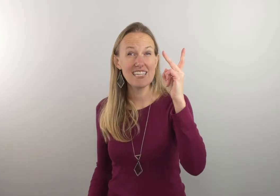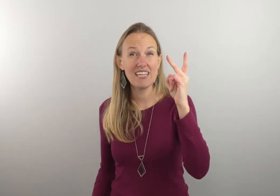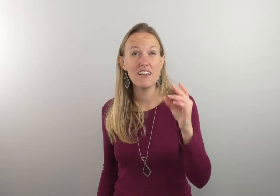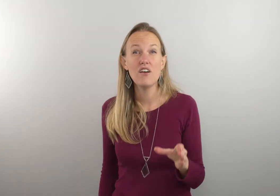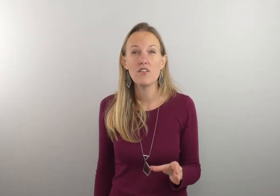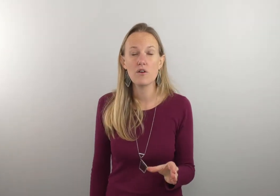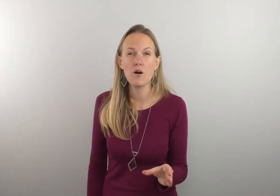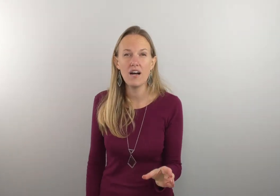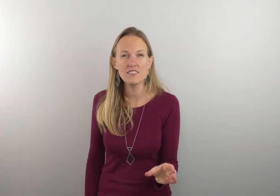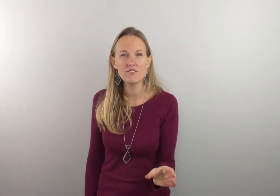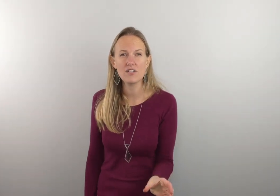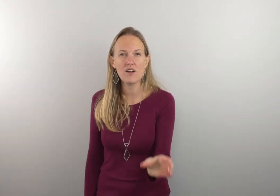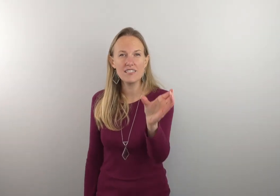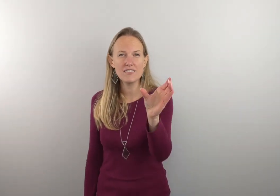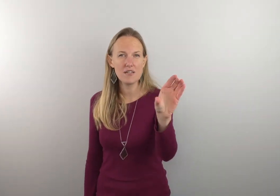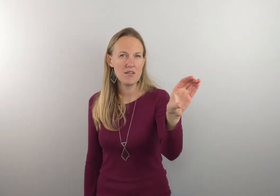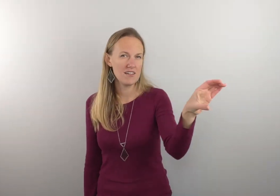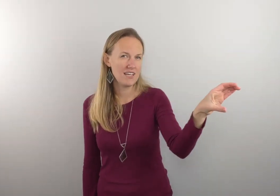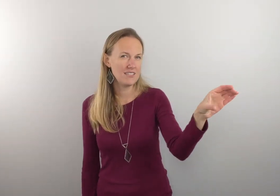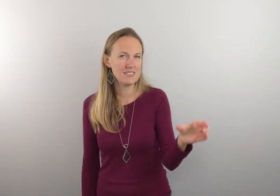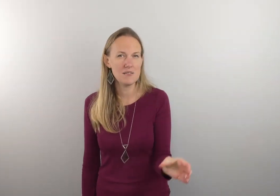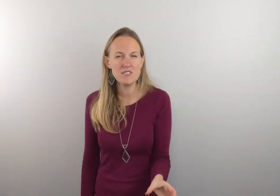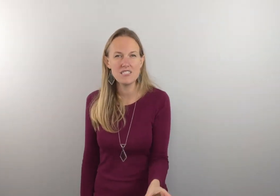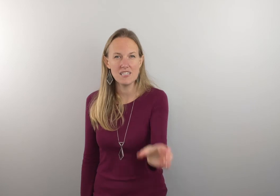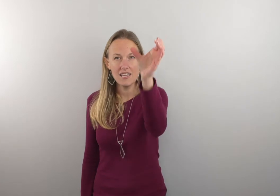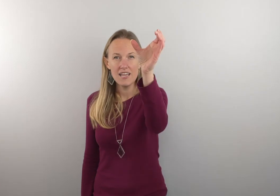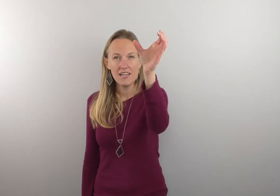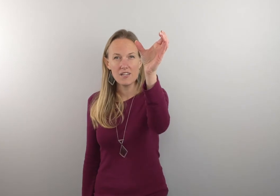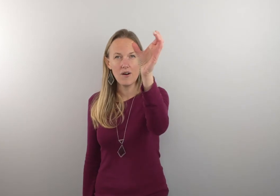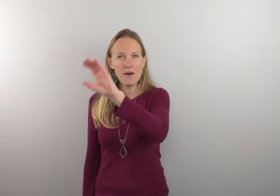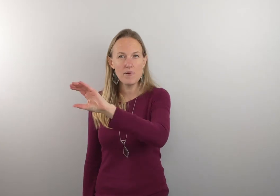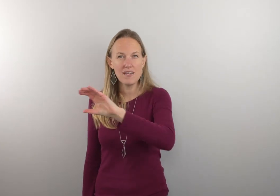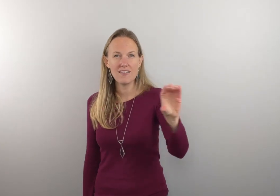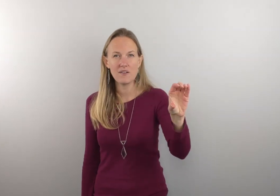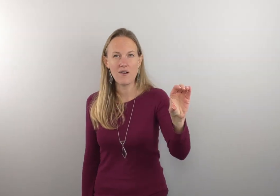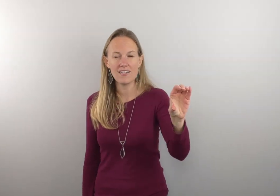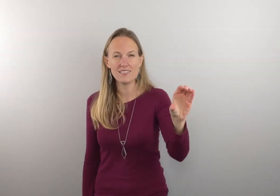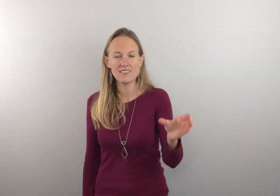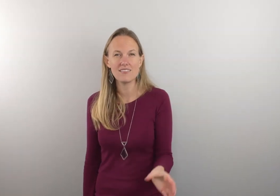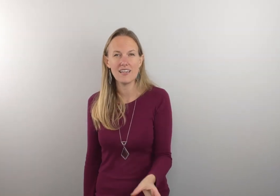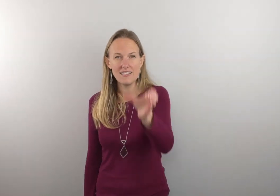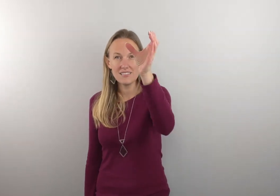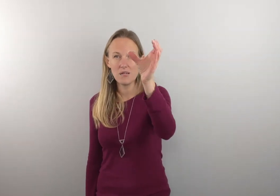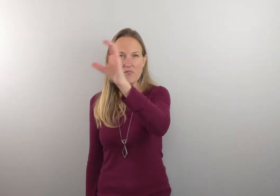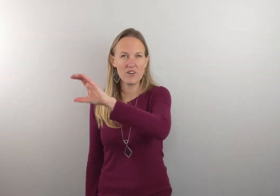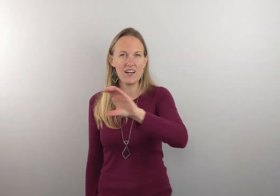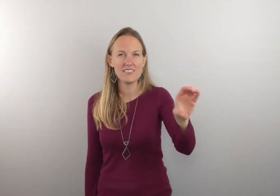the cross so for cross you kind of make your hand in a c position and you go up and then across okay in the shape of a cross